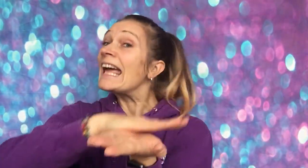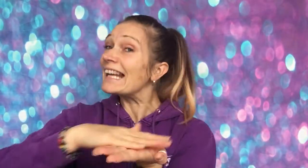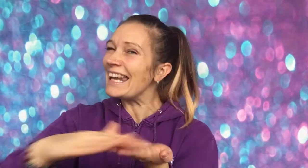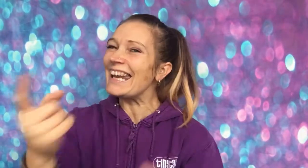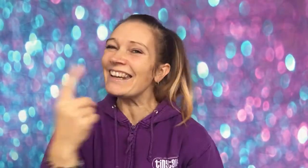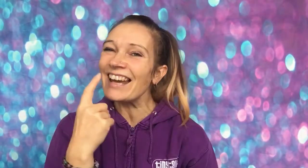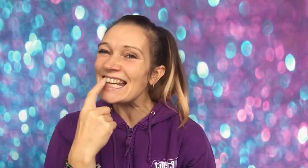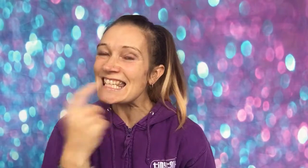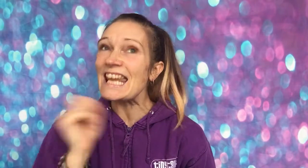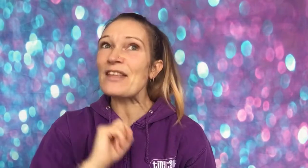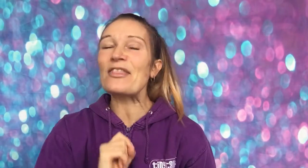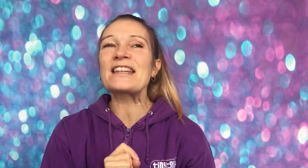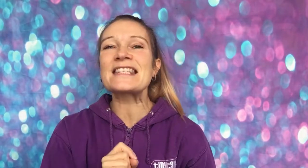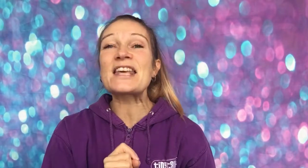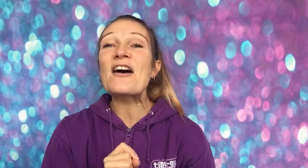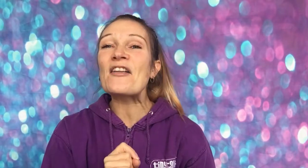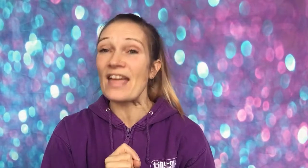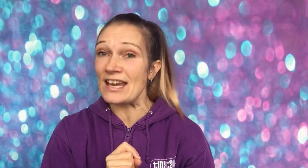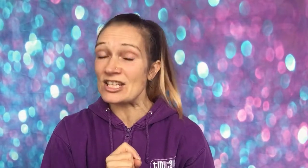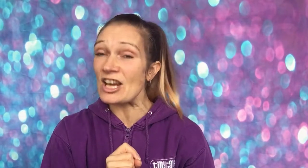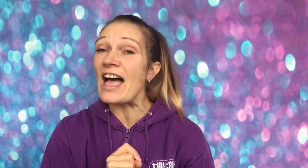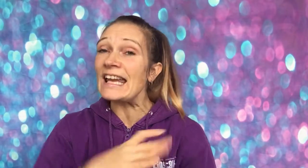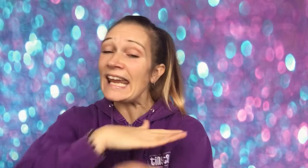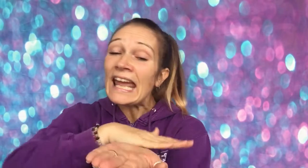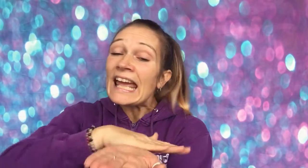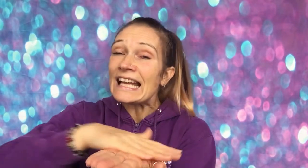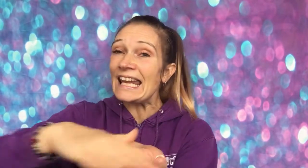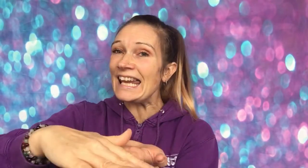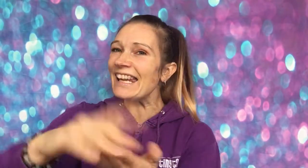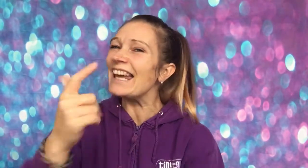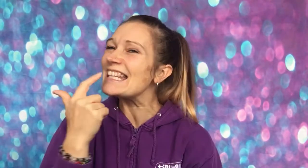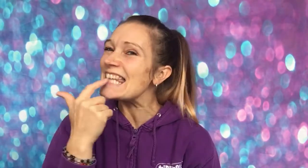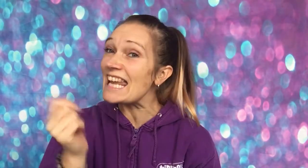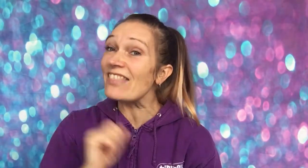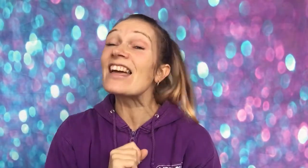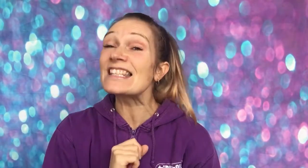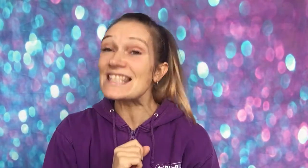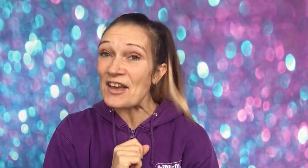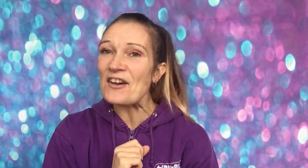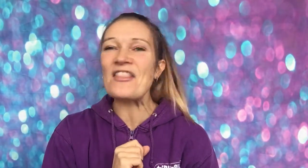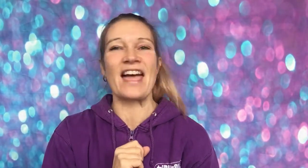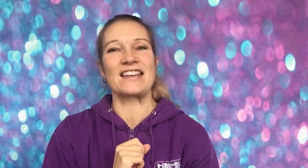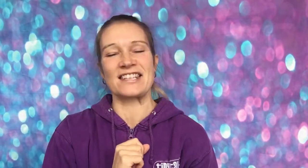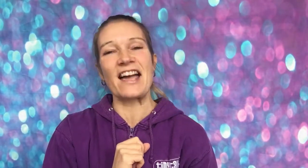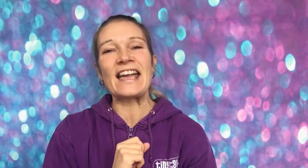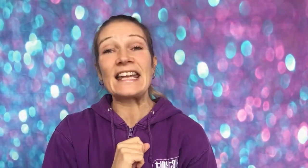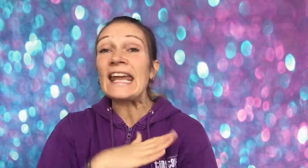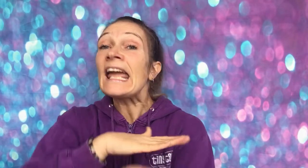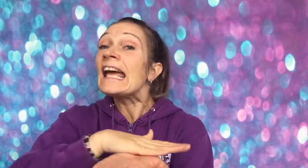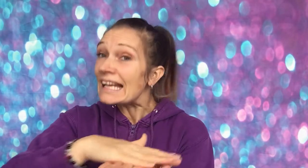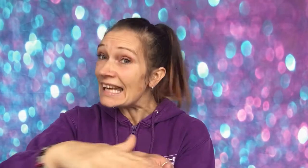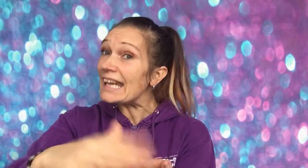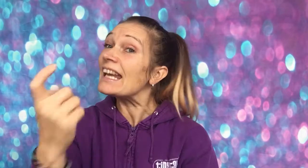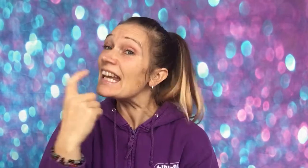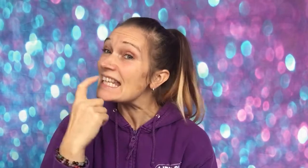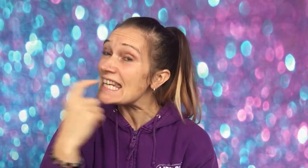Clean her teeth until they shiny. Clean her teeth until they're shiny. Clean her teeth